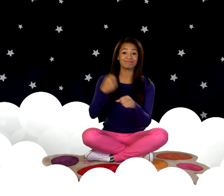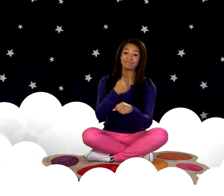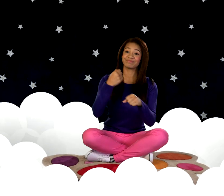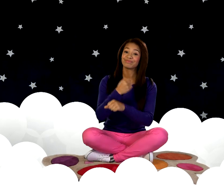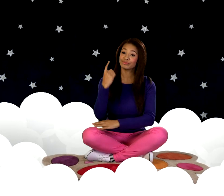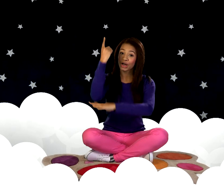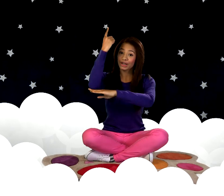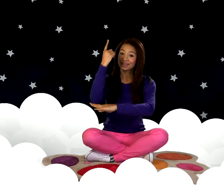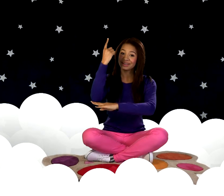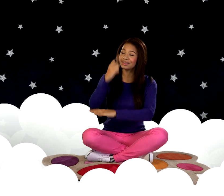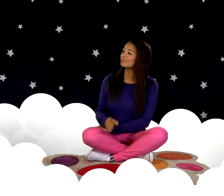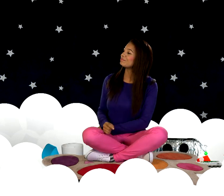I'm building a rocket I'm